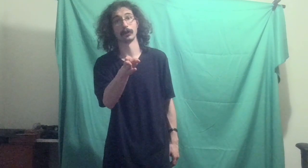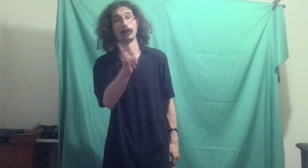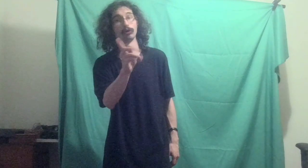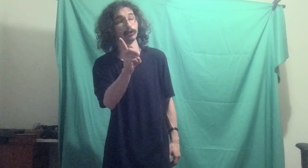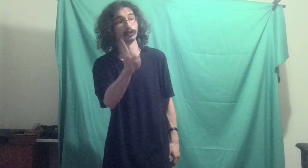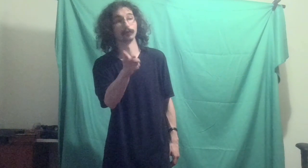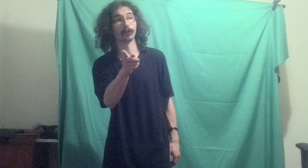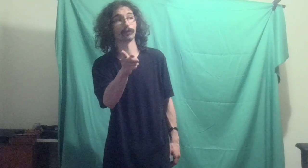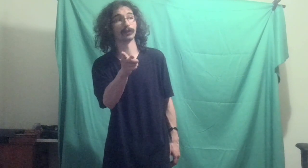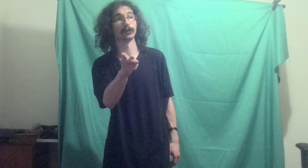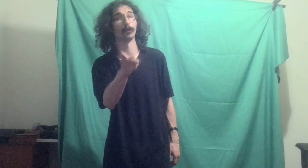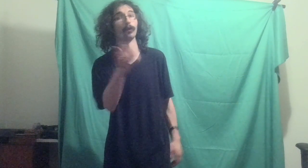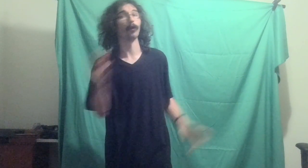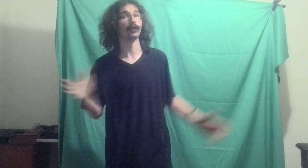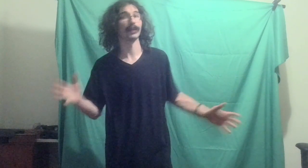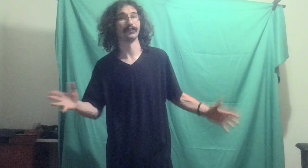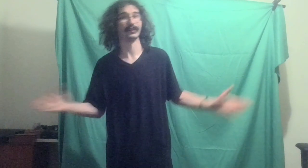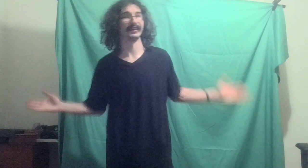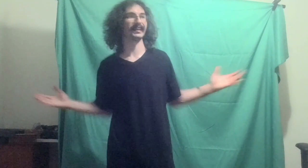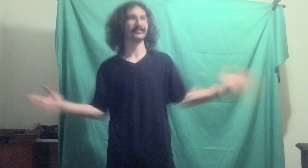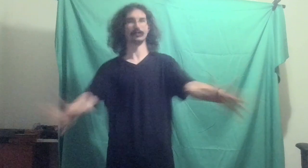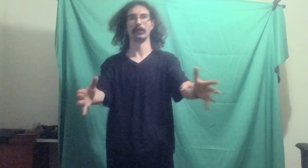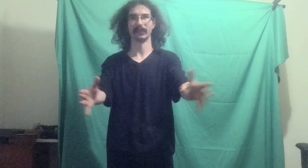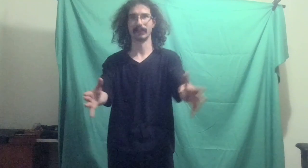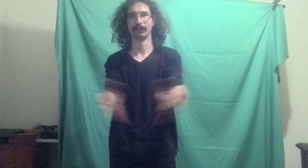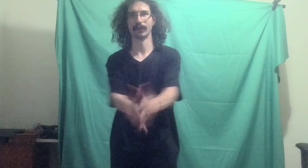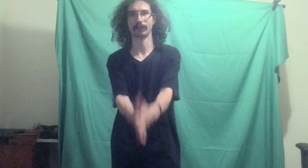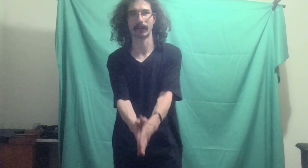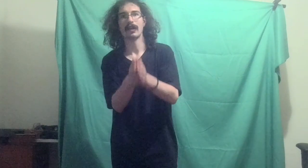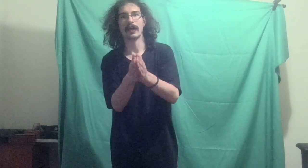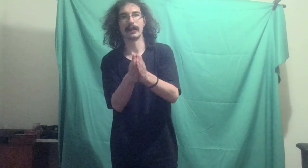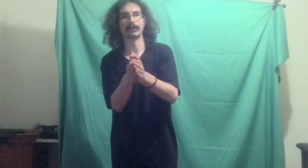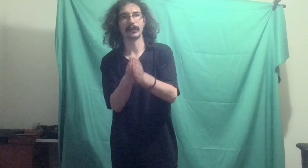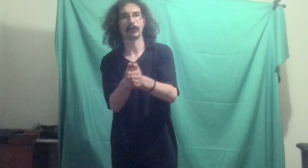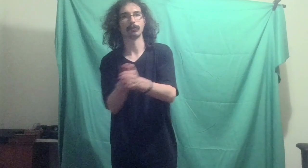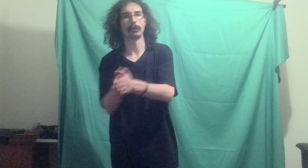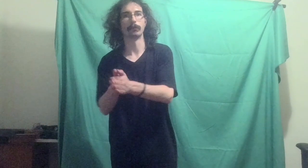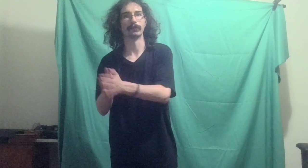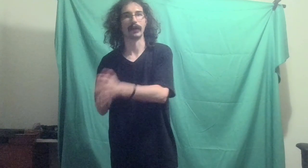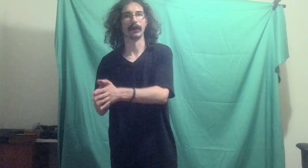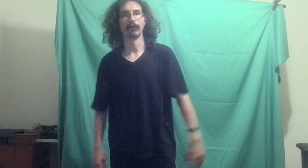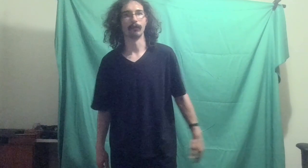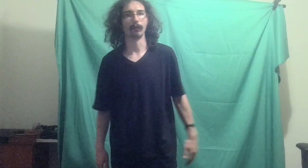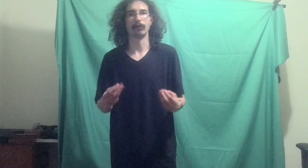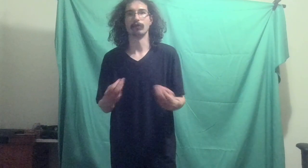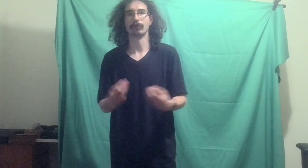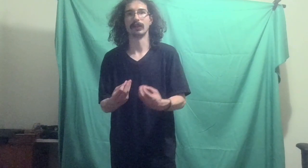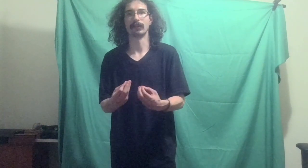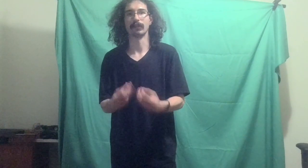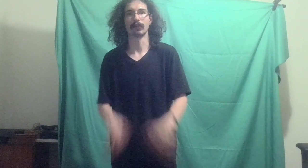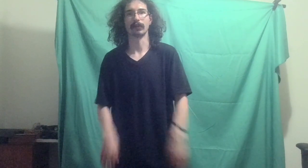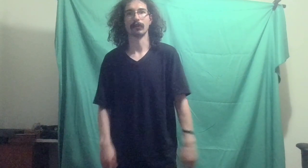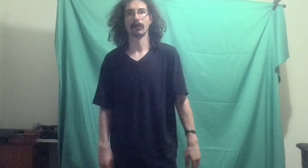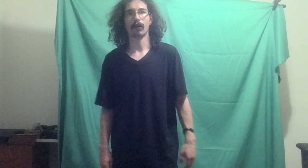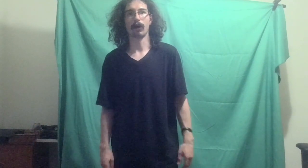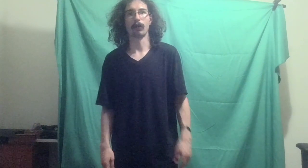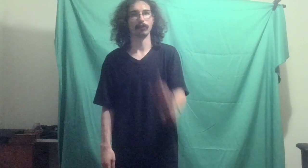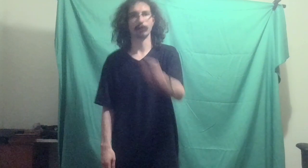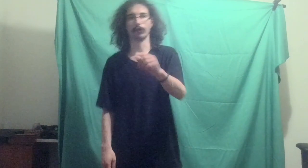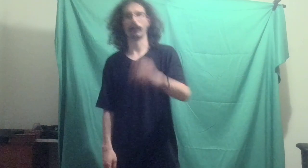So, you don't really know all the effort it takes to make these videos happen. It tears people down when you say things like, oh, you don't know how to